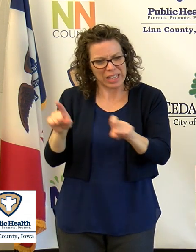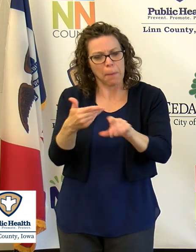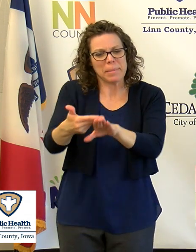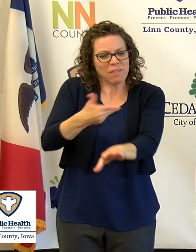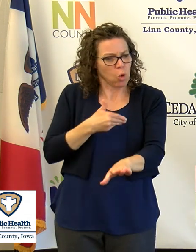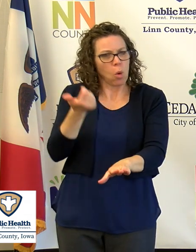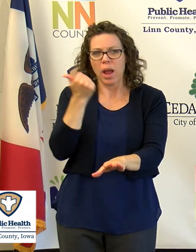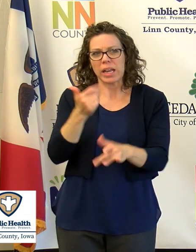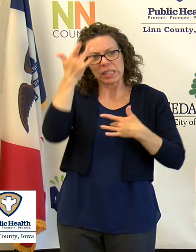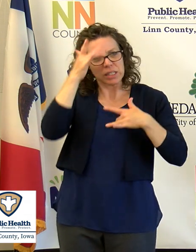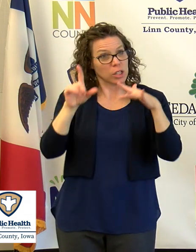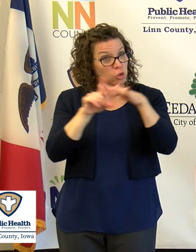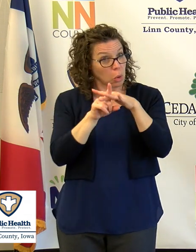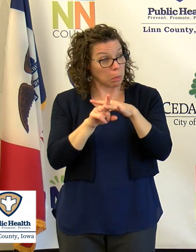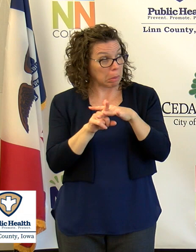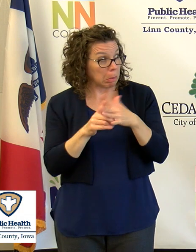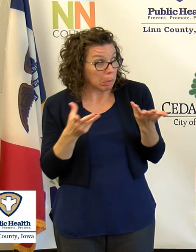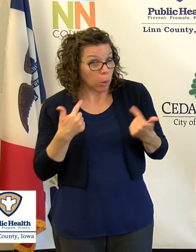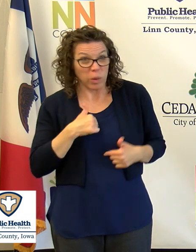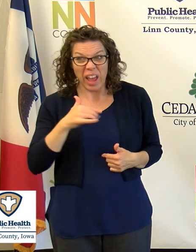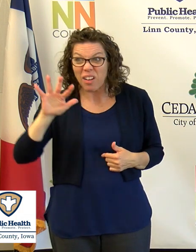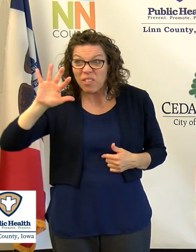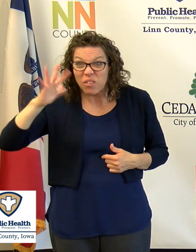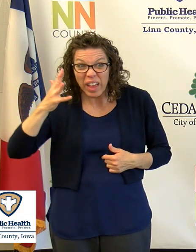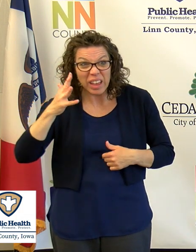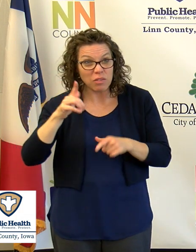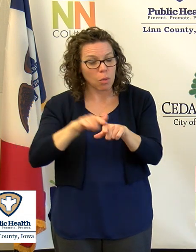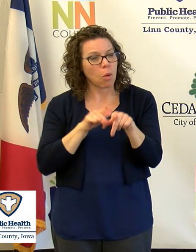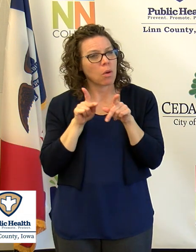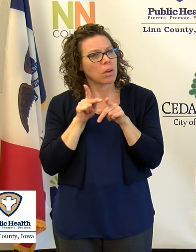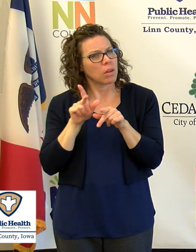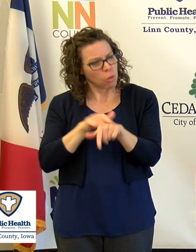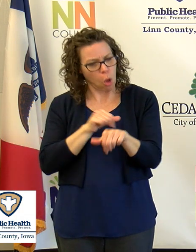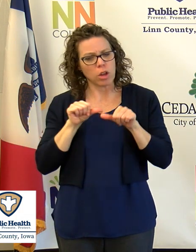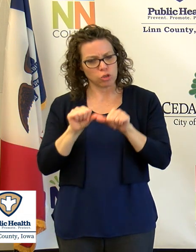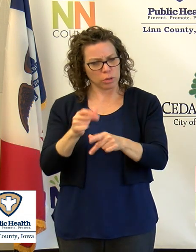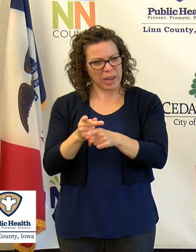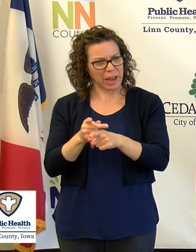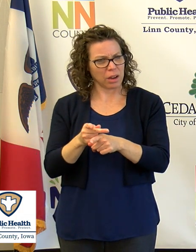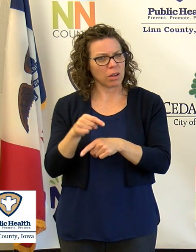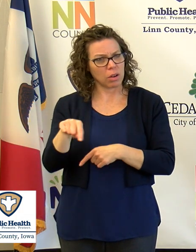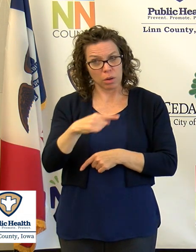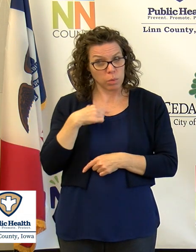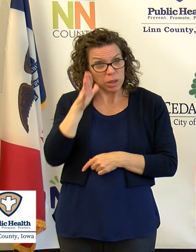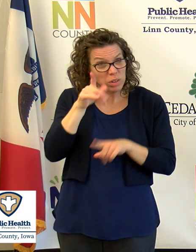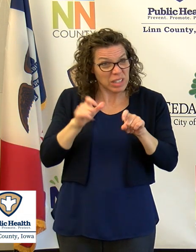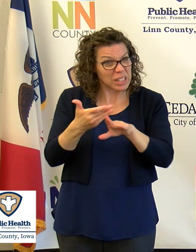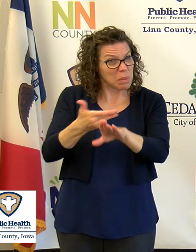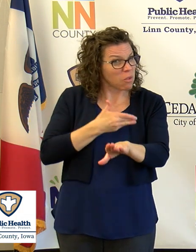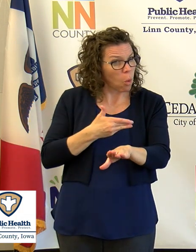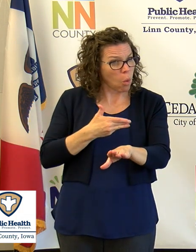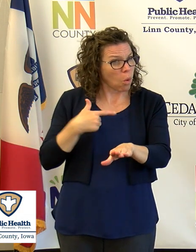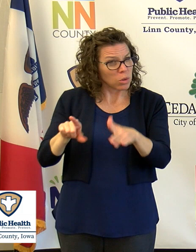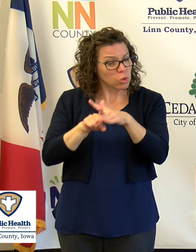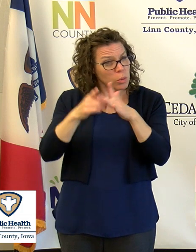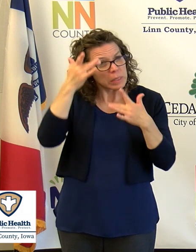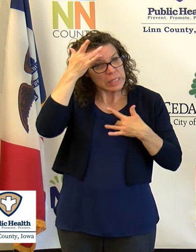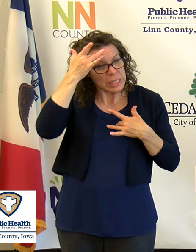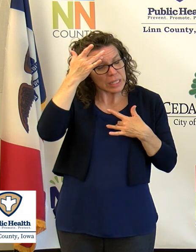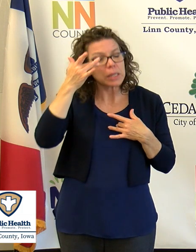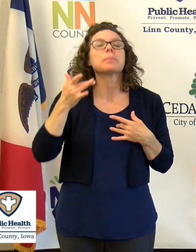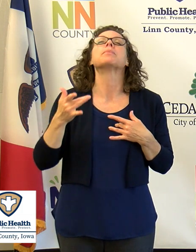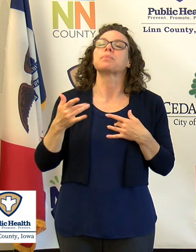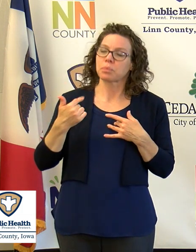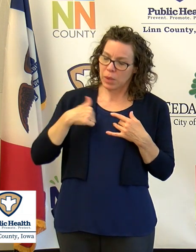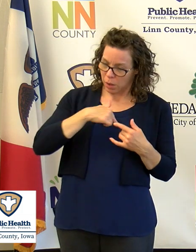you know, now that we're seeing a fifth outbreak, if there's consideration maybe doing something similar? We have talked to